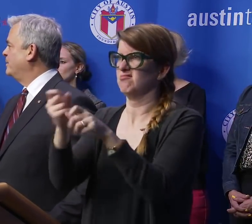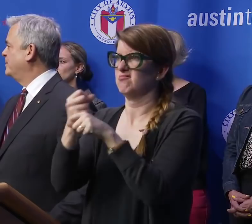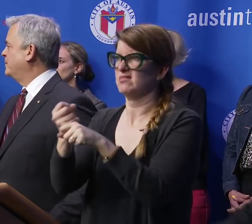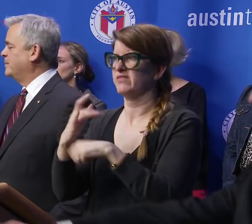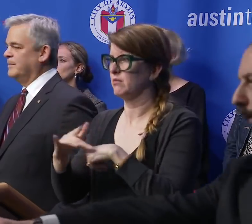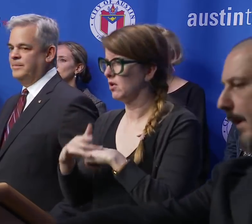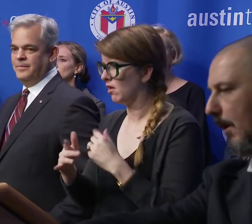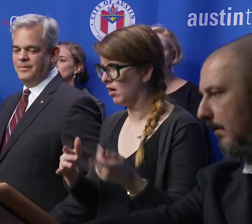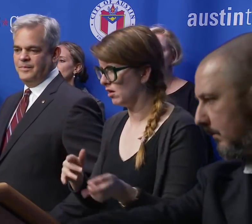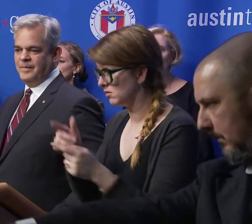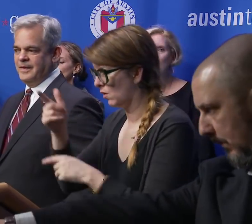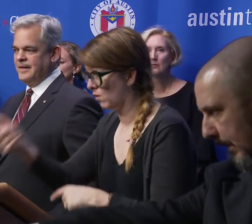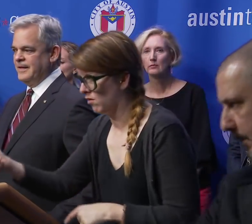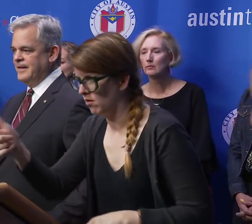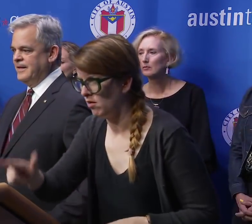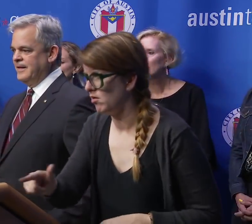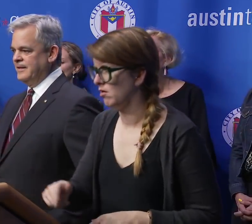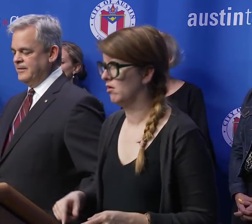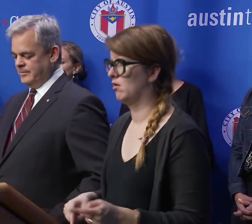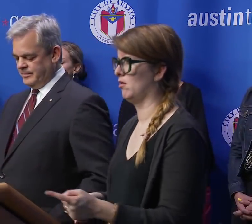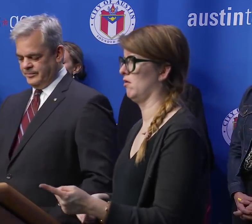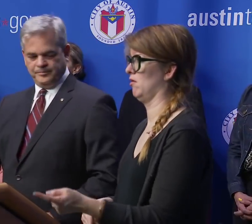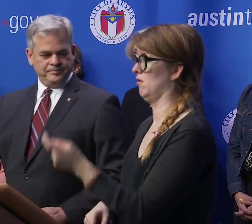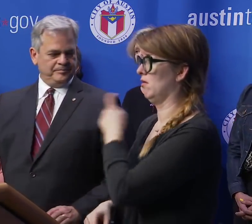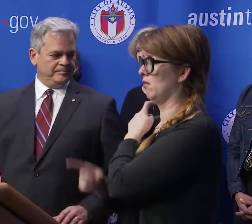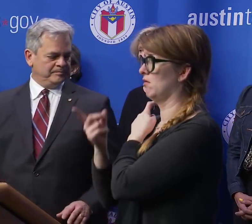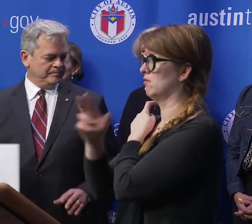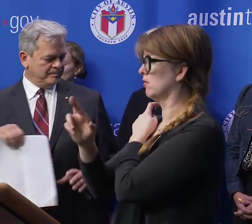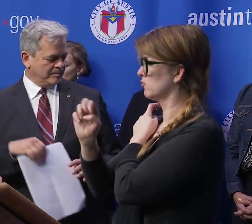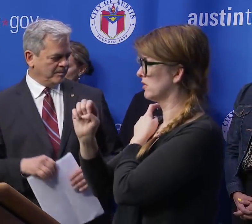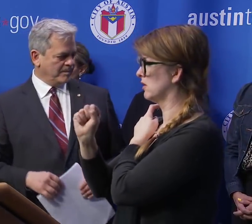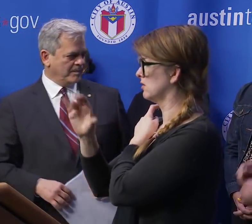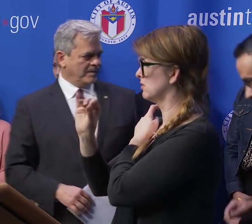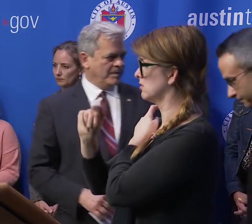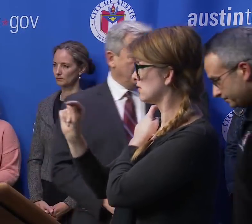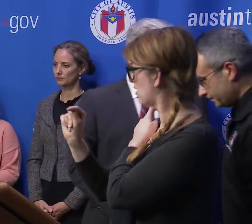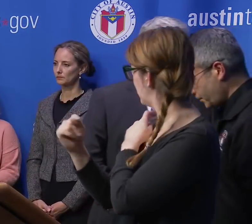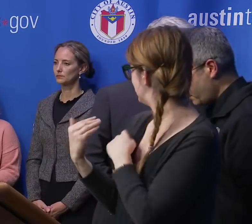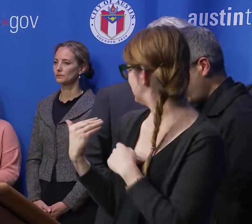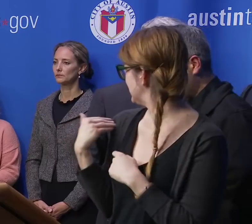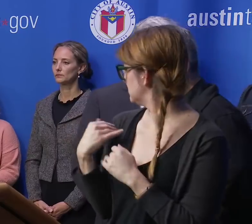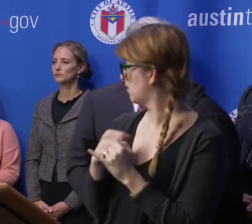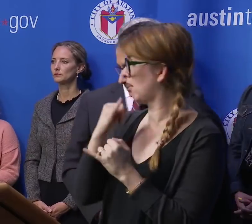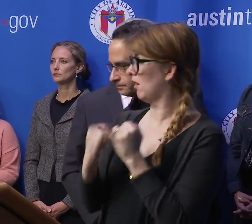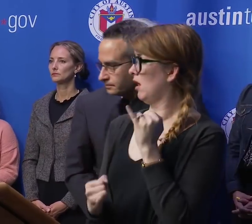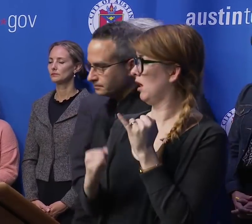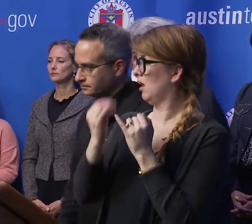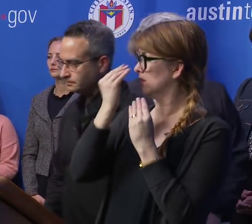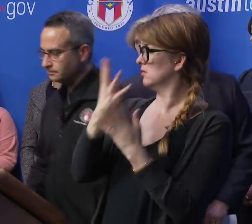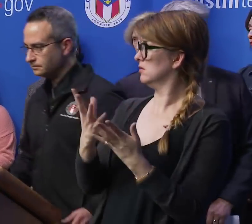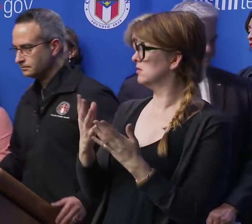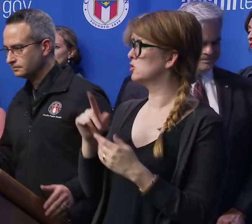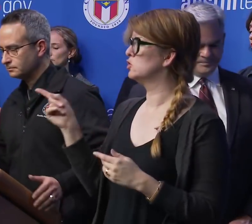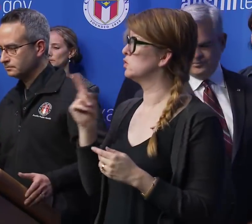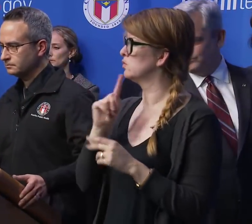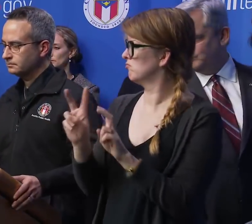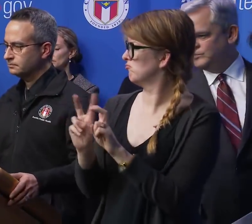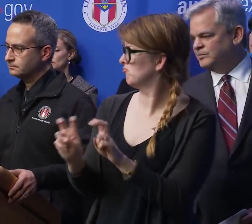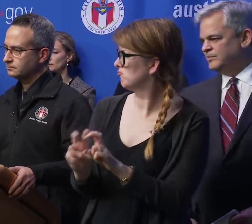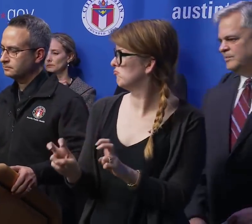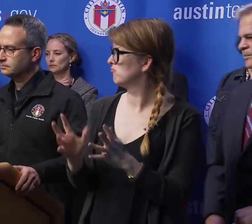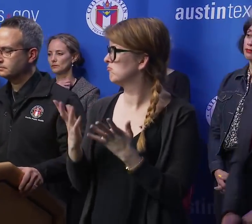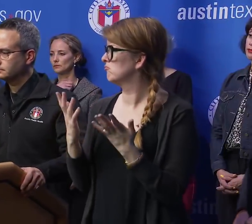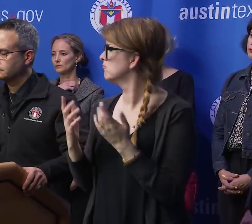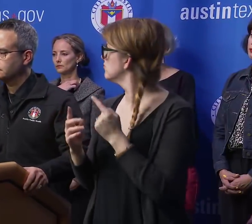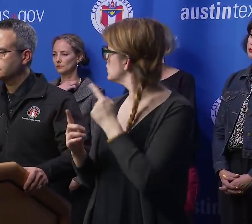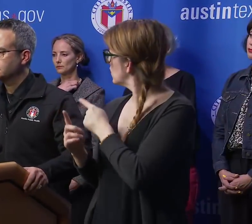is available. Let's go here and then here. Dr. Esco, you said earlier the last thing we got on this was assessing and you